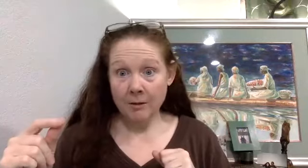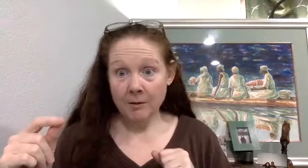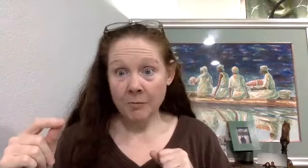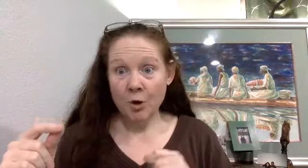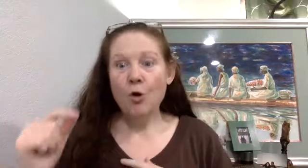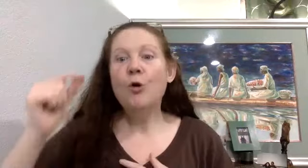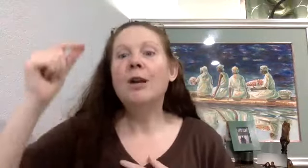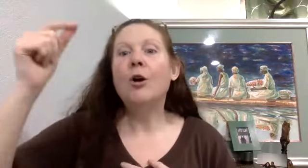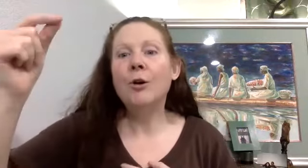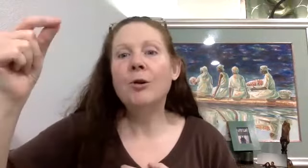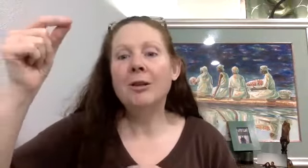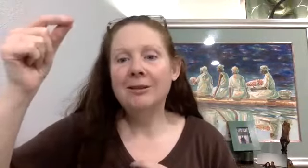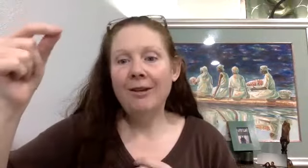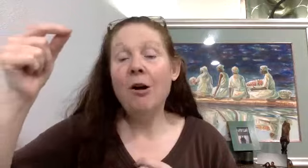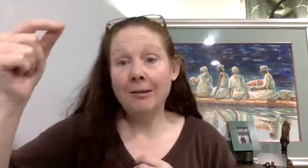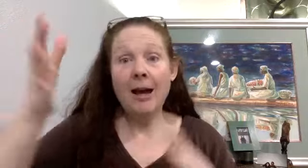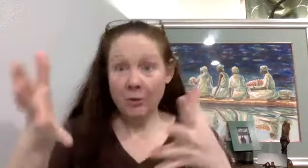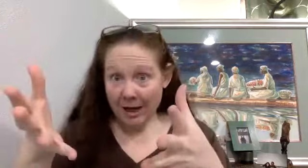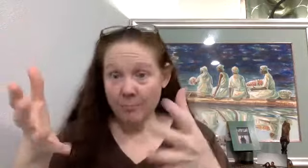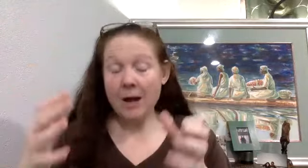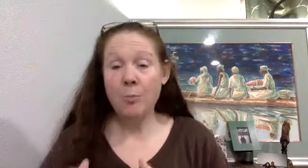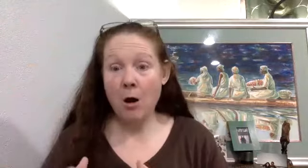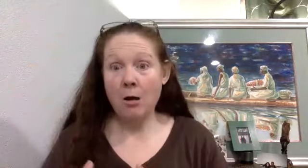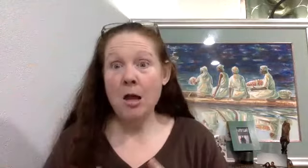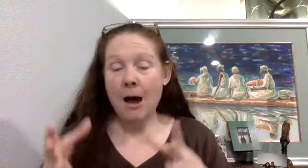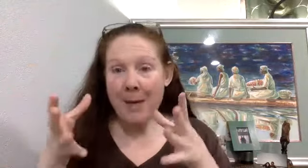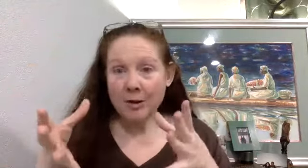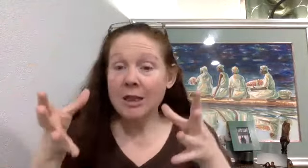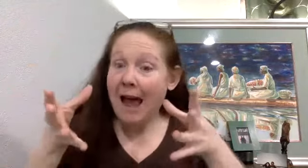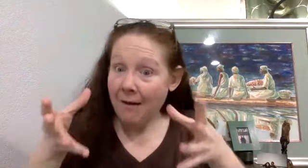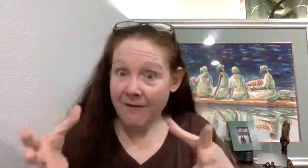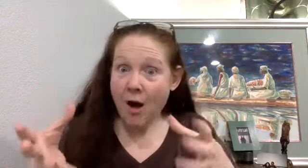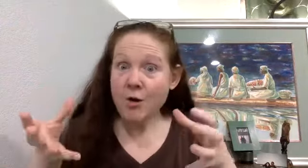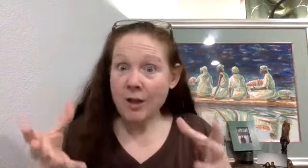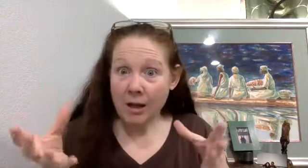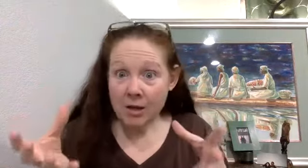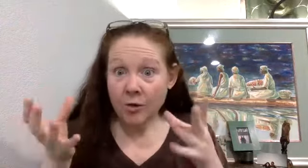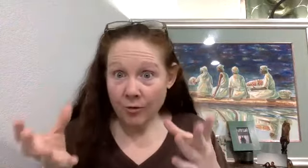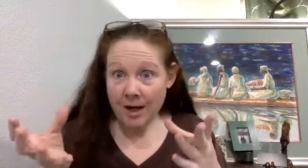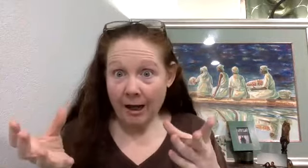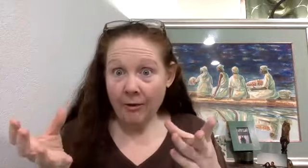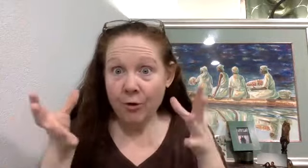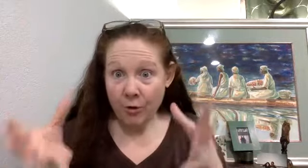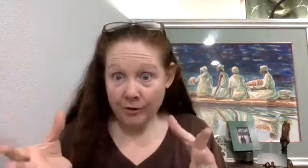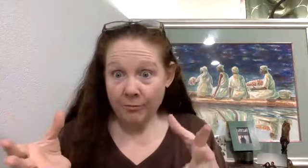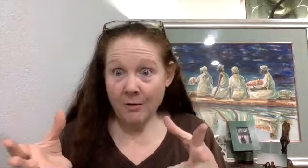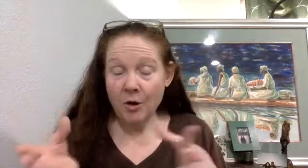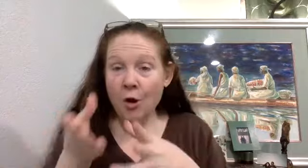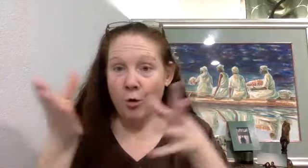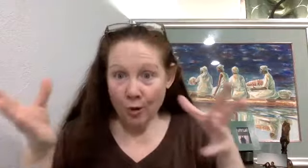Who can earn the living online, so again, back to Paul, about to the value that he is creating for those of us who are